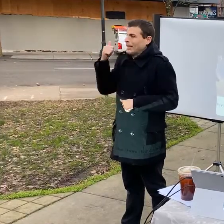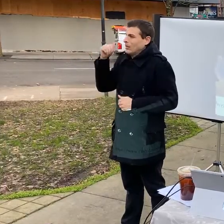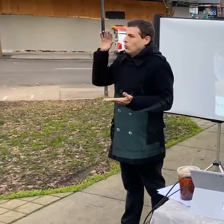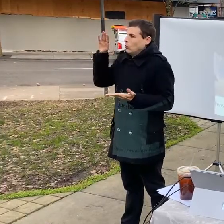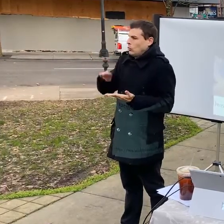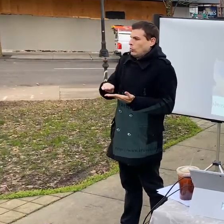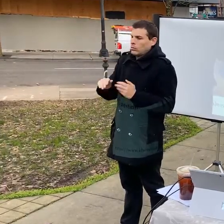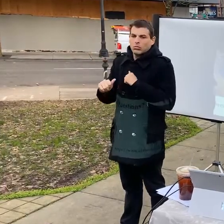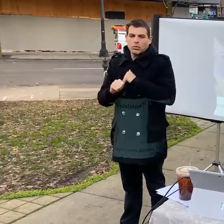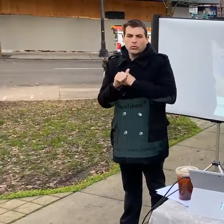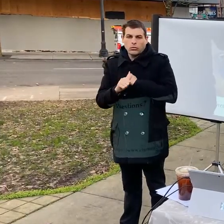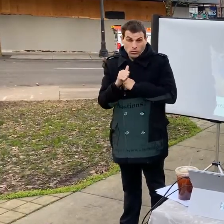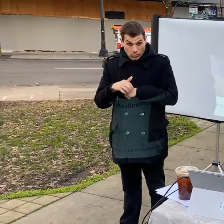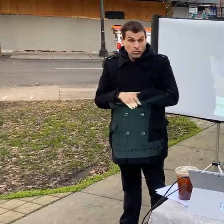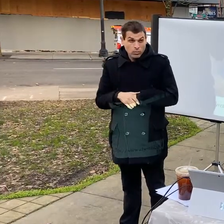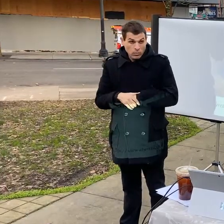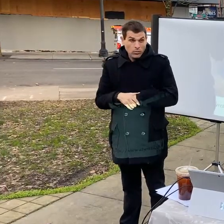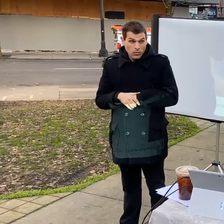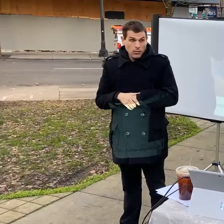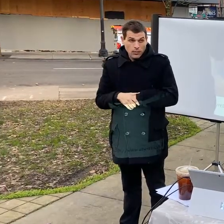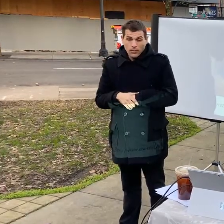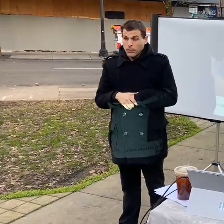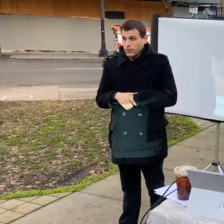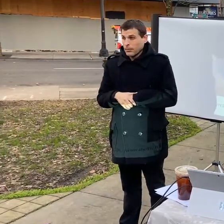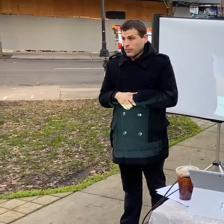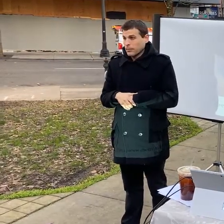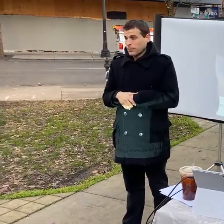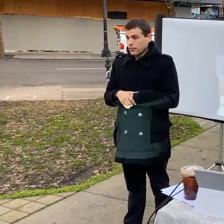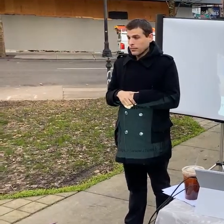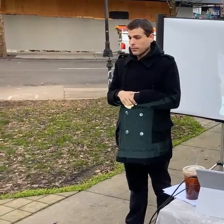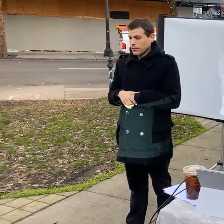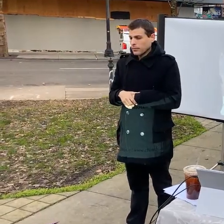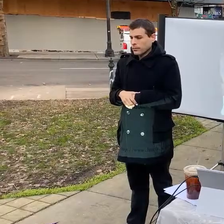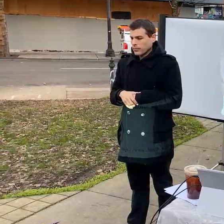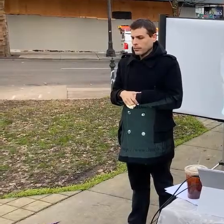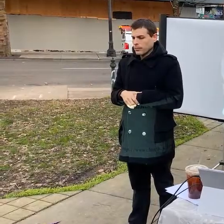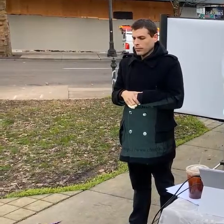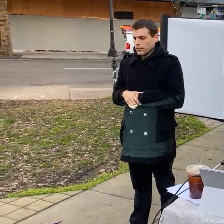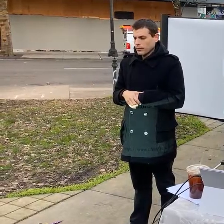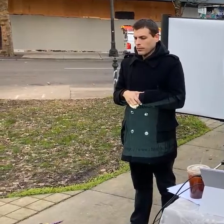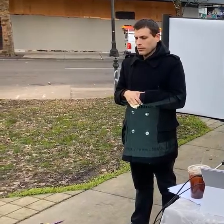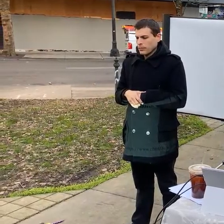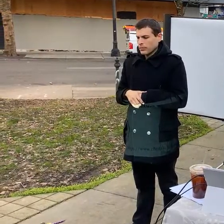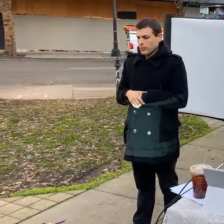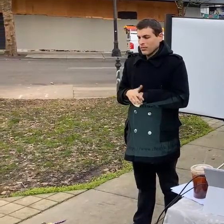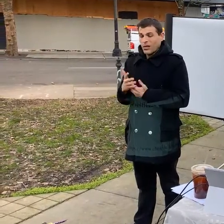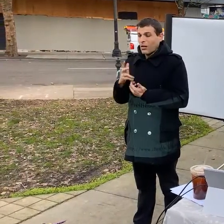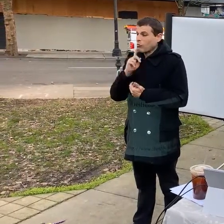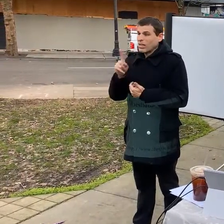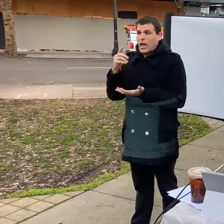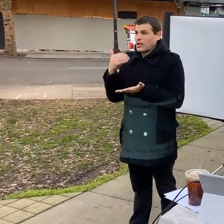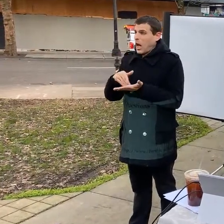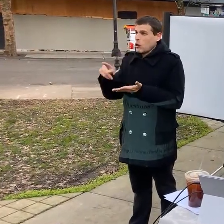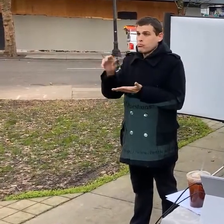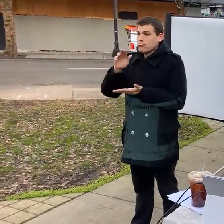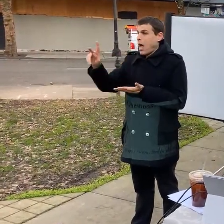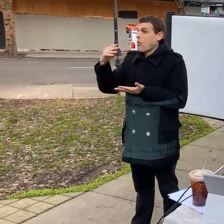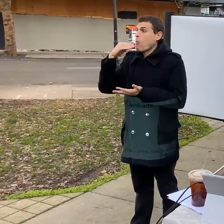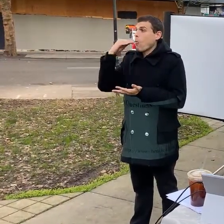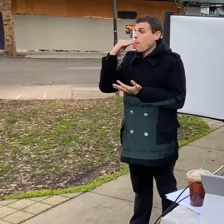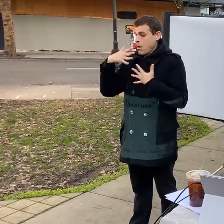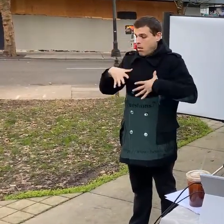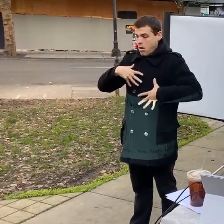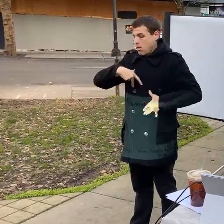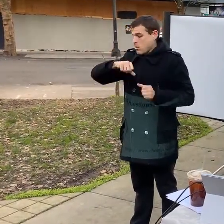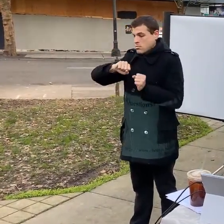um and to definitely get yourself as clean as possible with this like